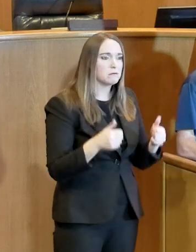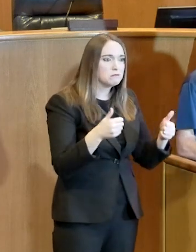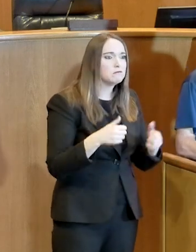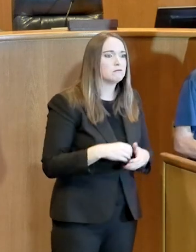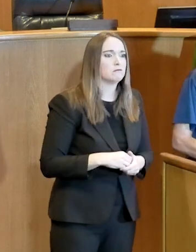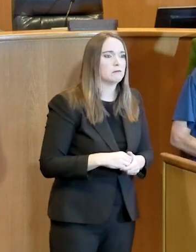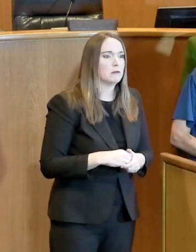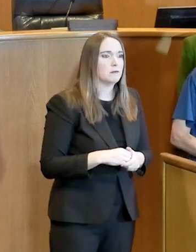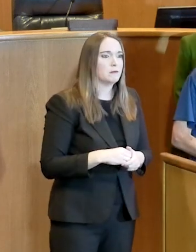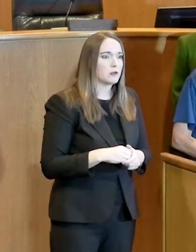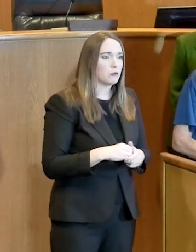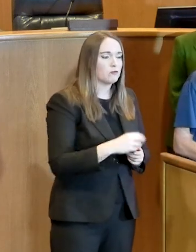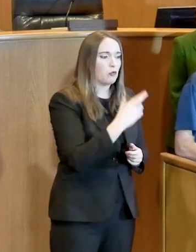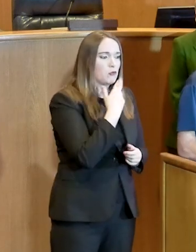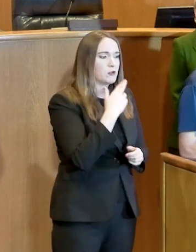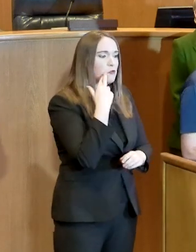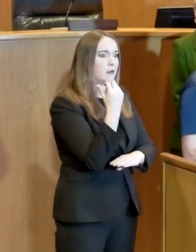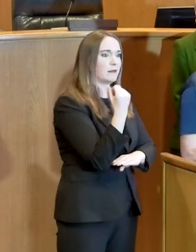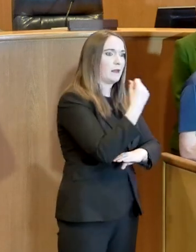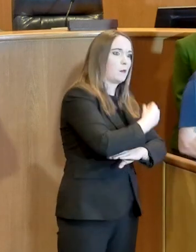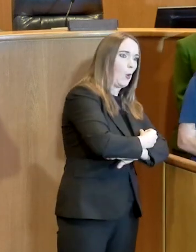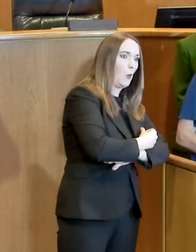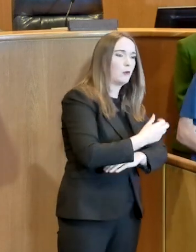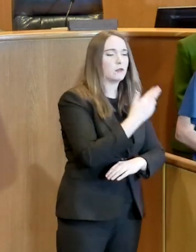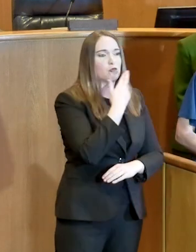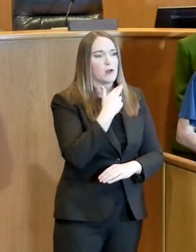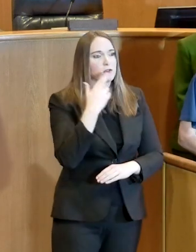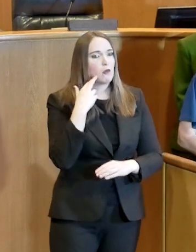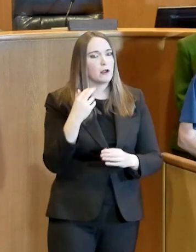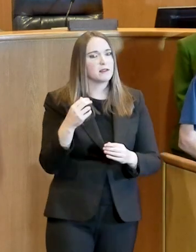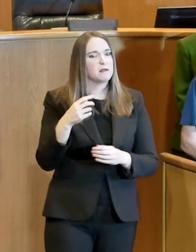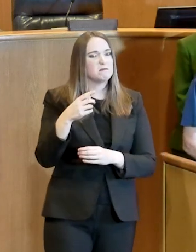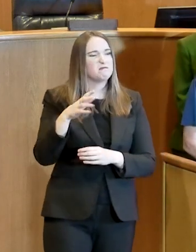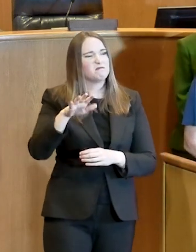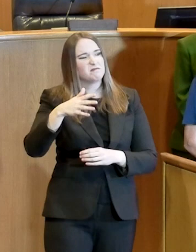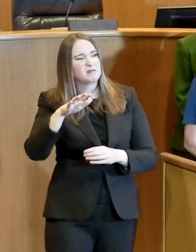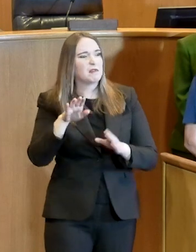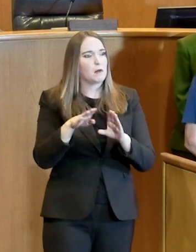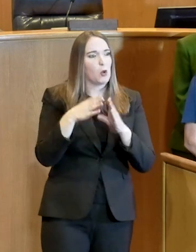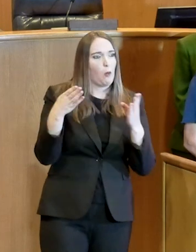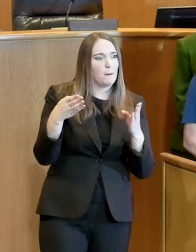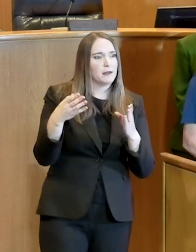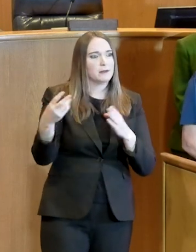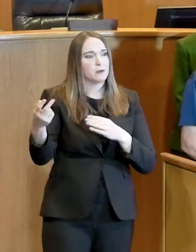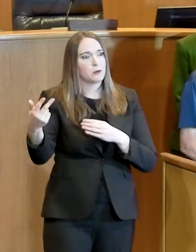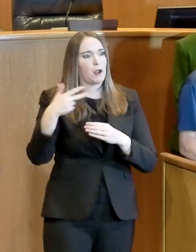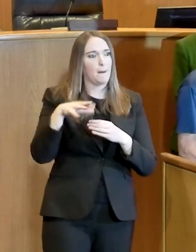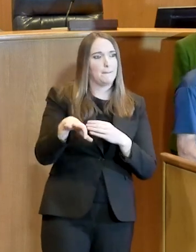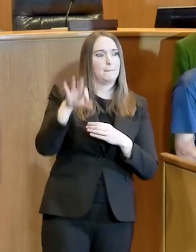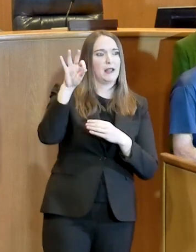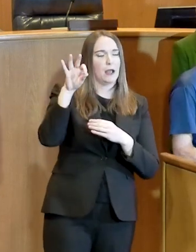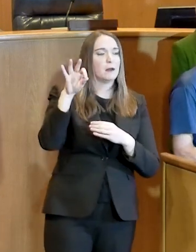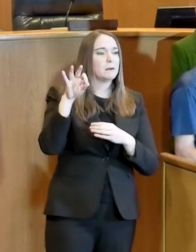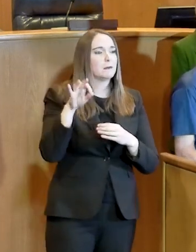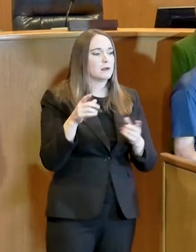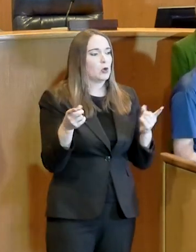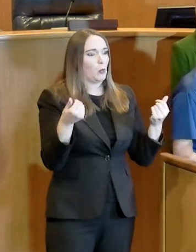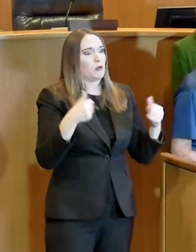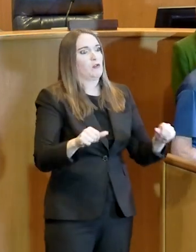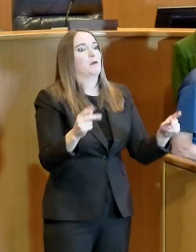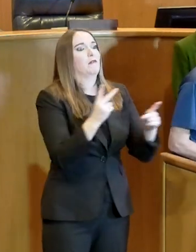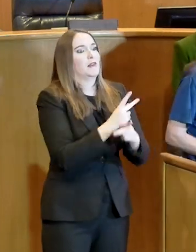closed and those that have converted are hoping that we can limp along through this and on the other side of this come back to a vibrant restaurant scene one day. So please